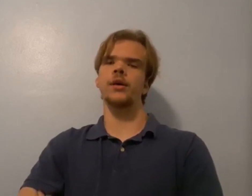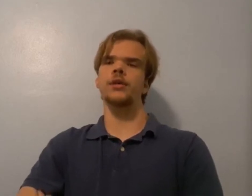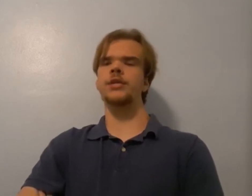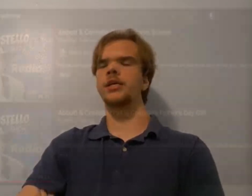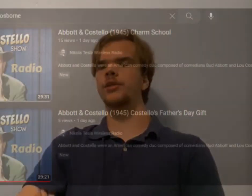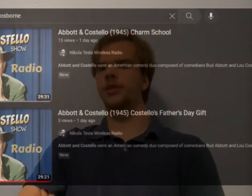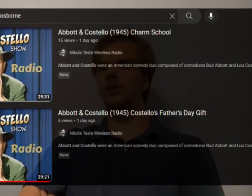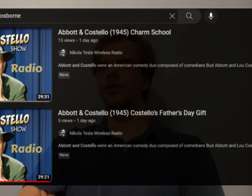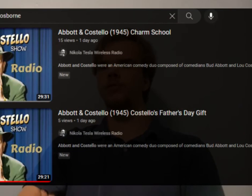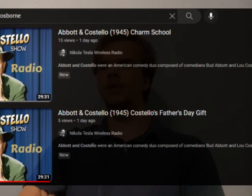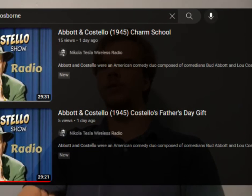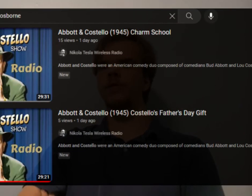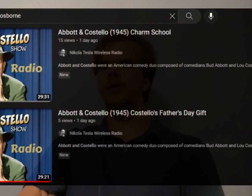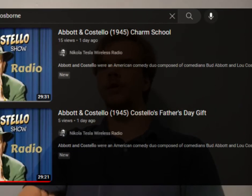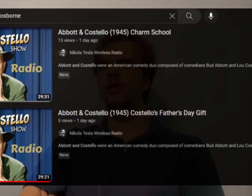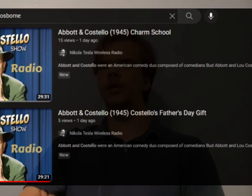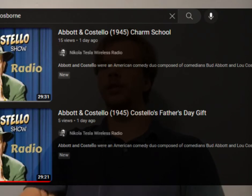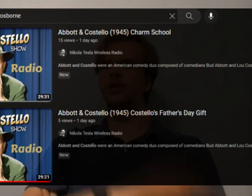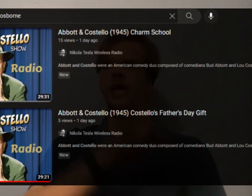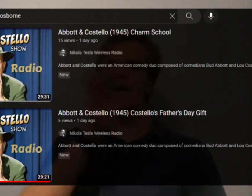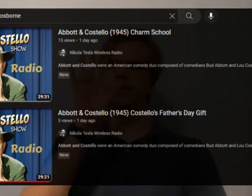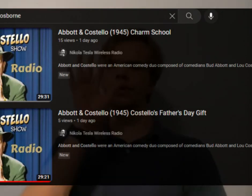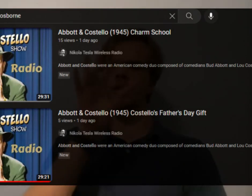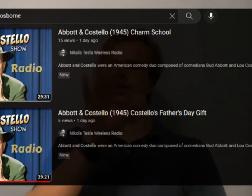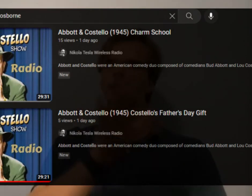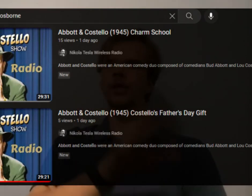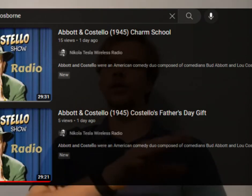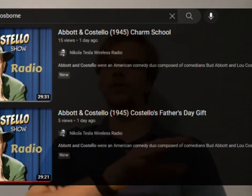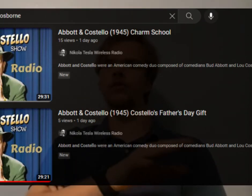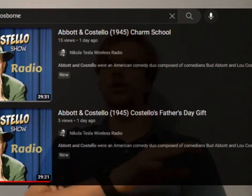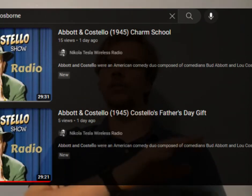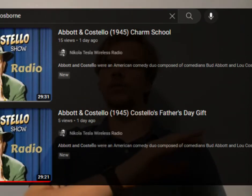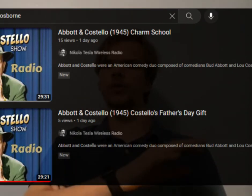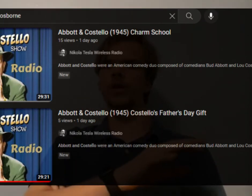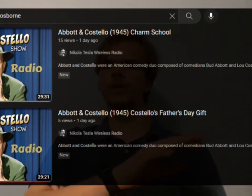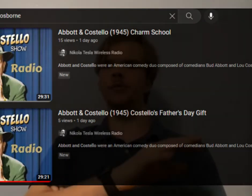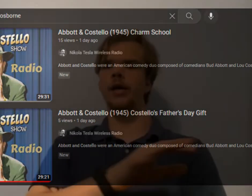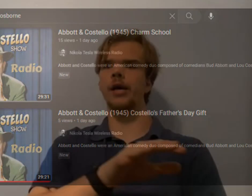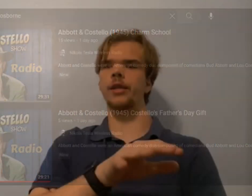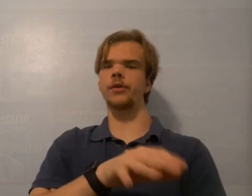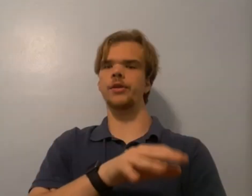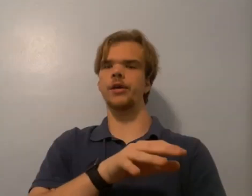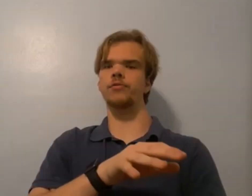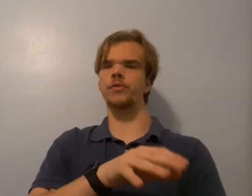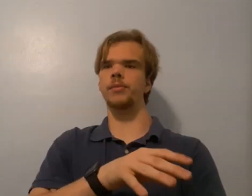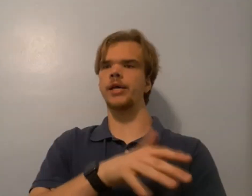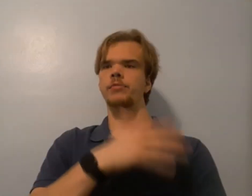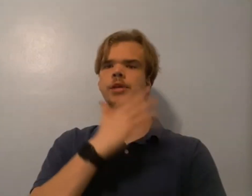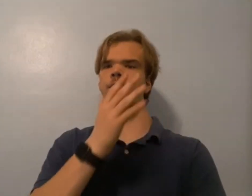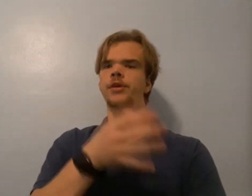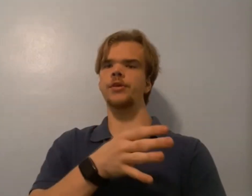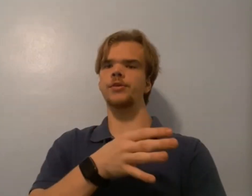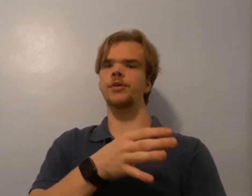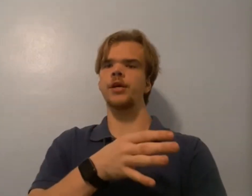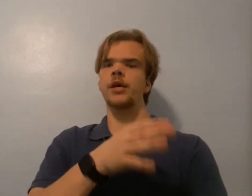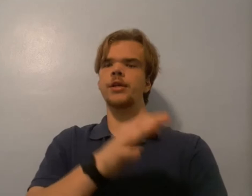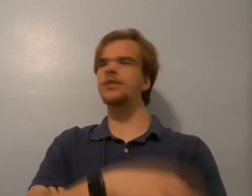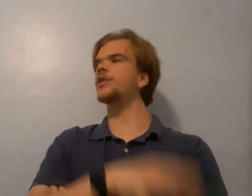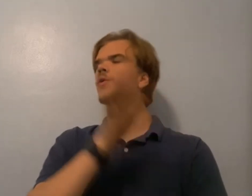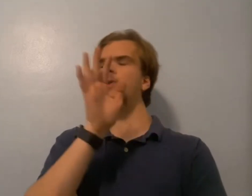chances are you've probably found a lot of these Abbott and Costello radio programs, uh, that are there from, like, different years. These go